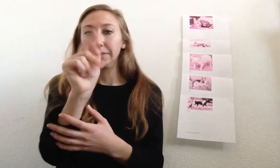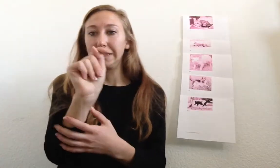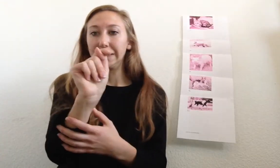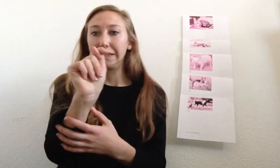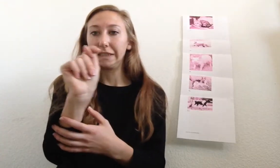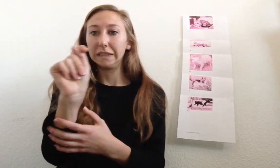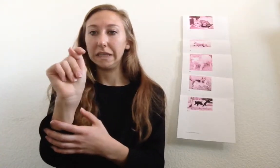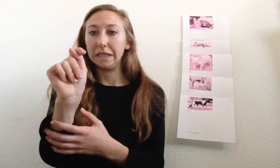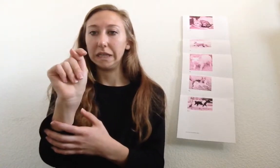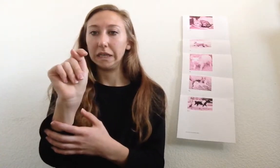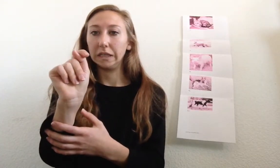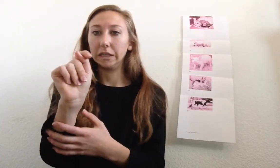T-T.